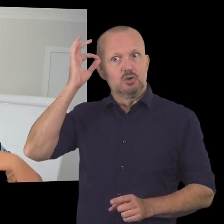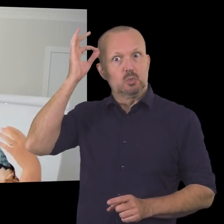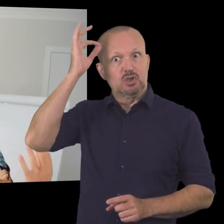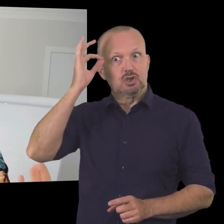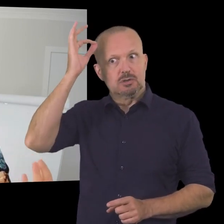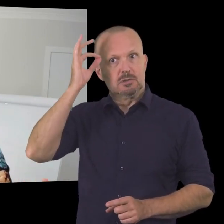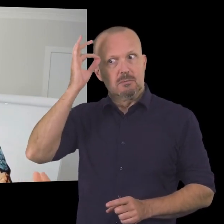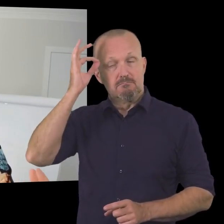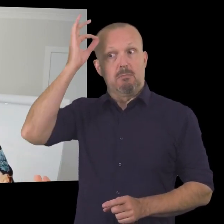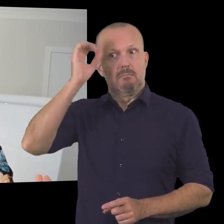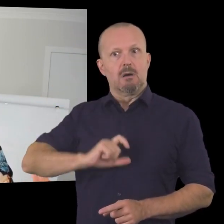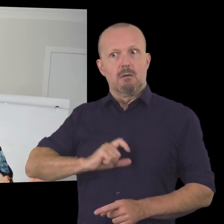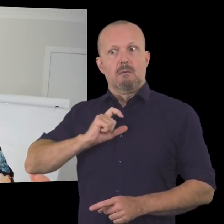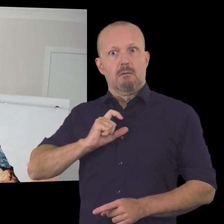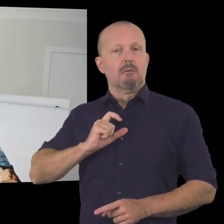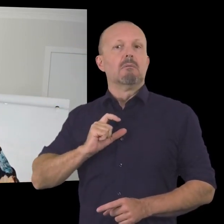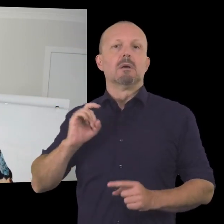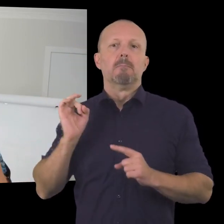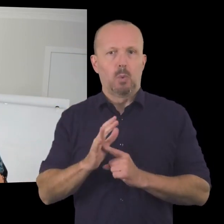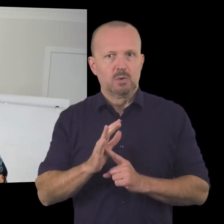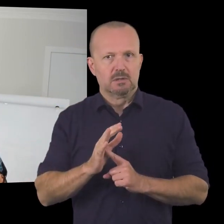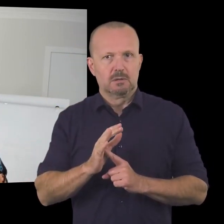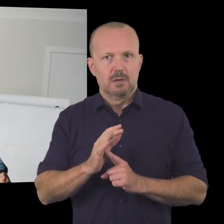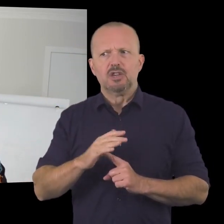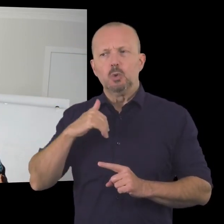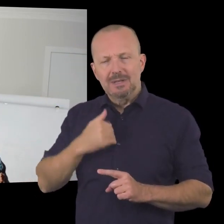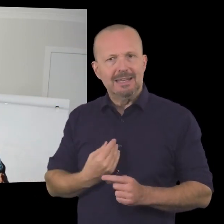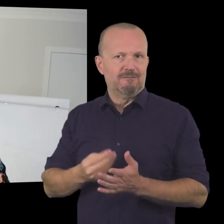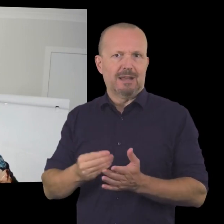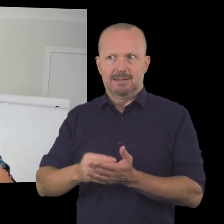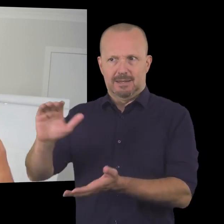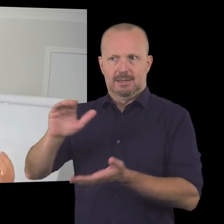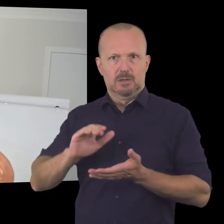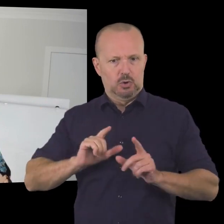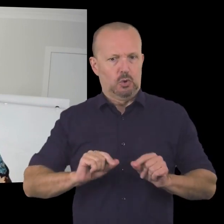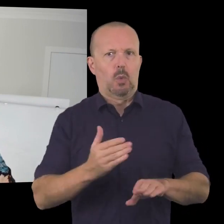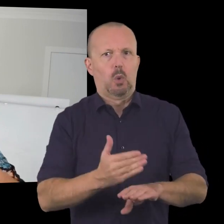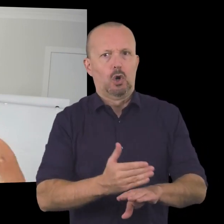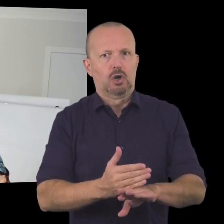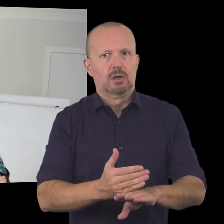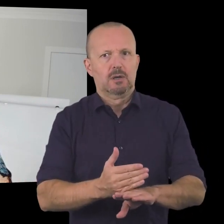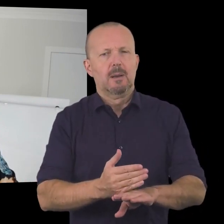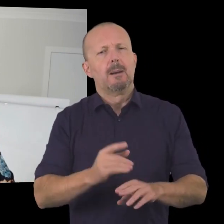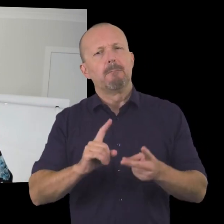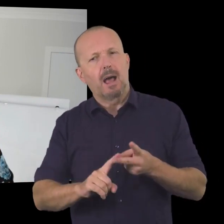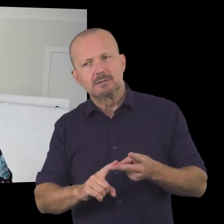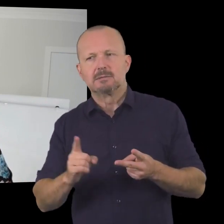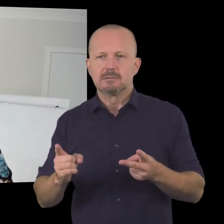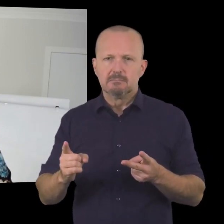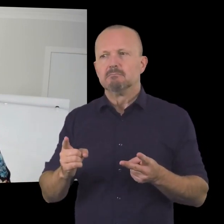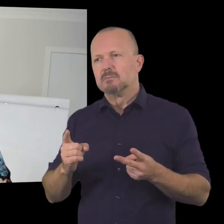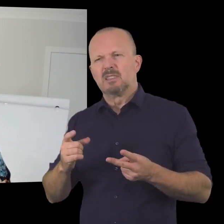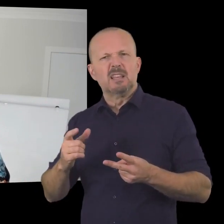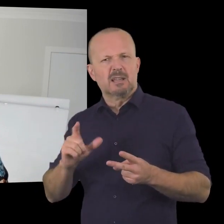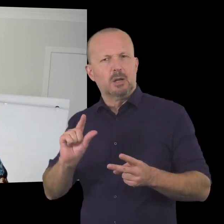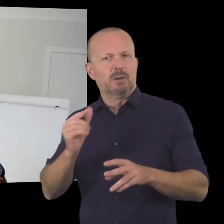things you deserve to have the funds that you need to do those awesome things uh and also there's a bit of work involved in raising